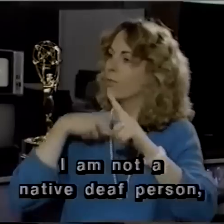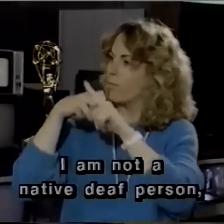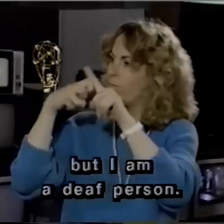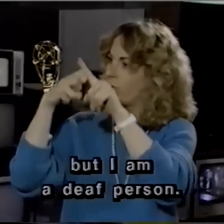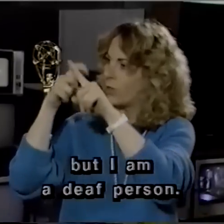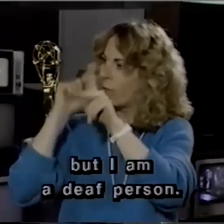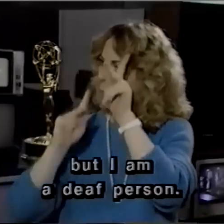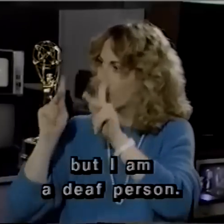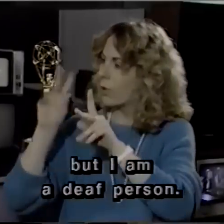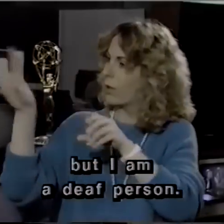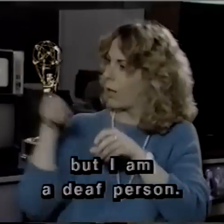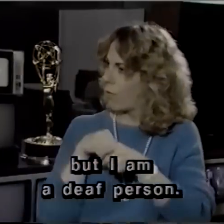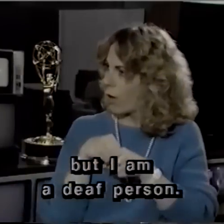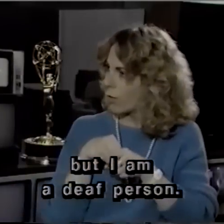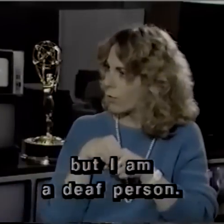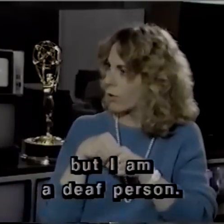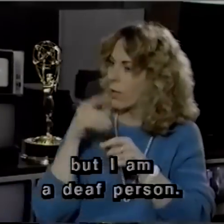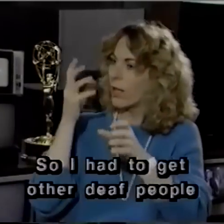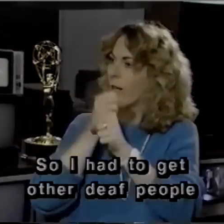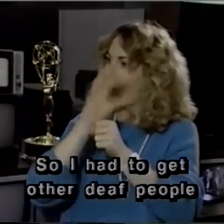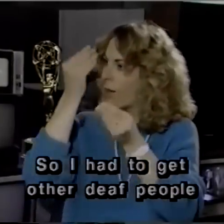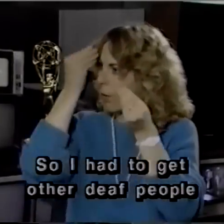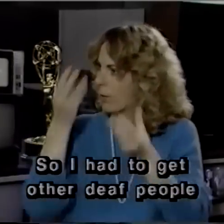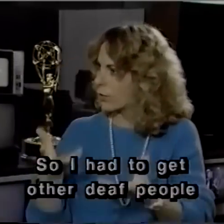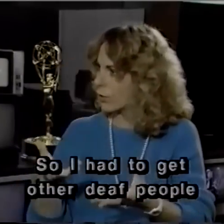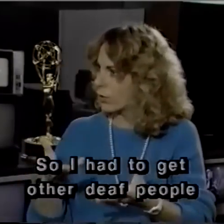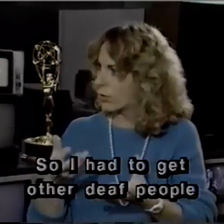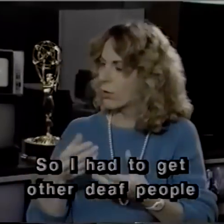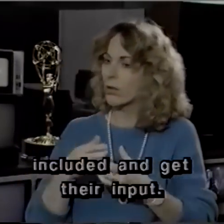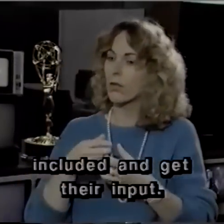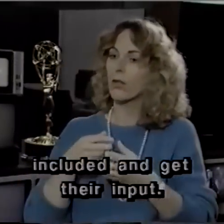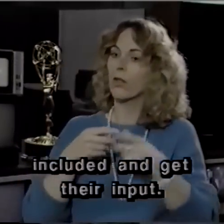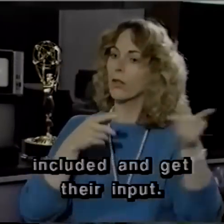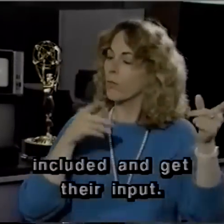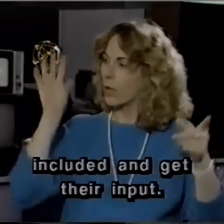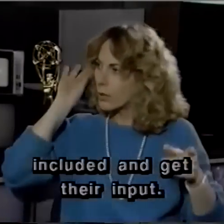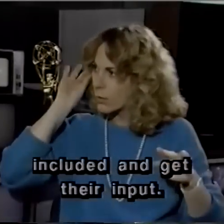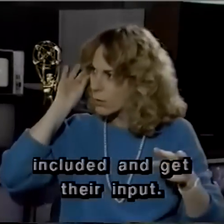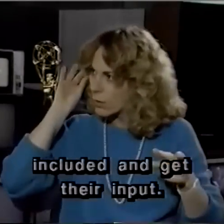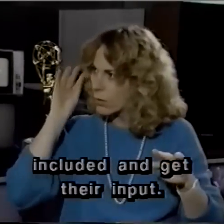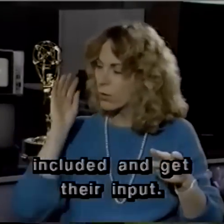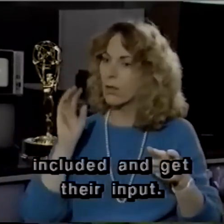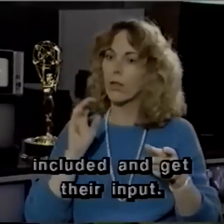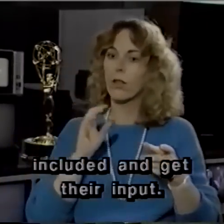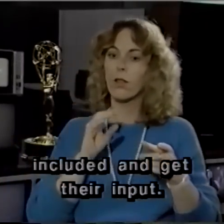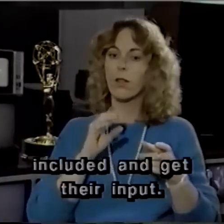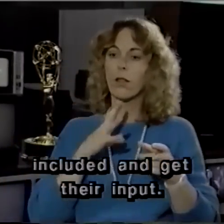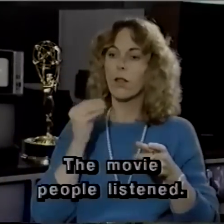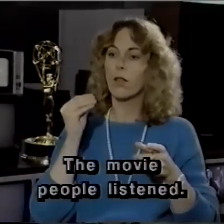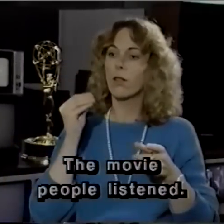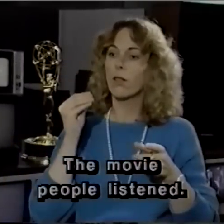am a deaf person. So I had to get other deaf people included and get their input. The movie people listened.